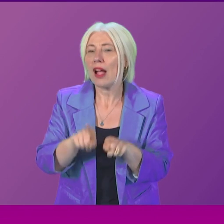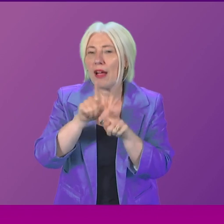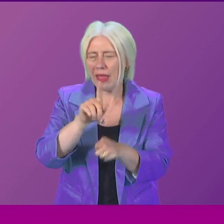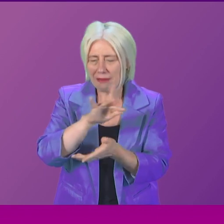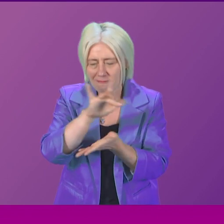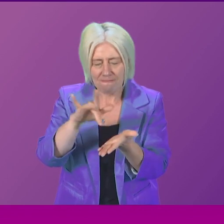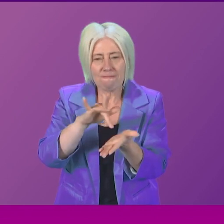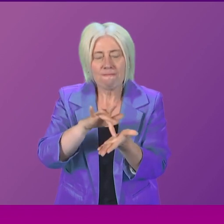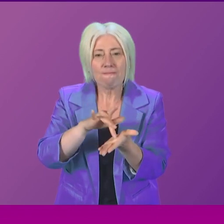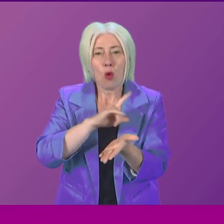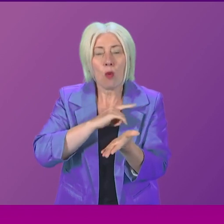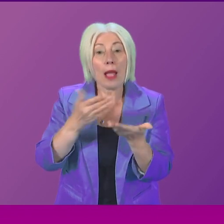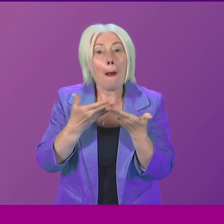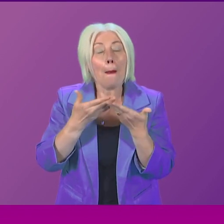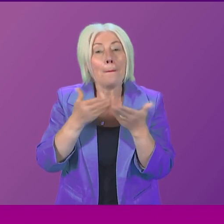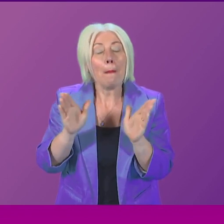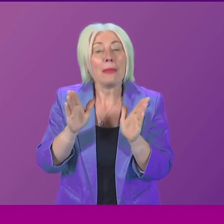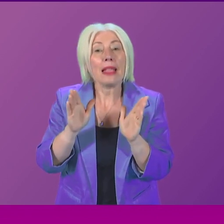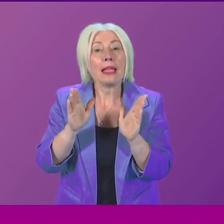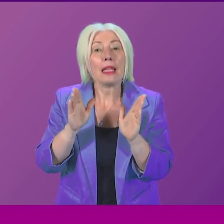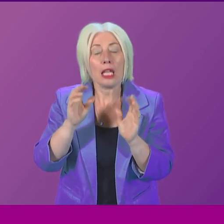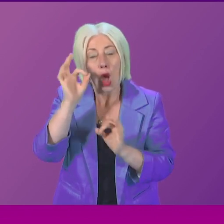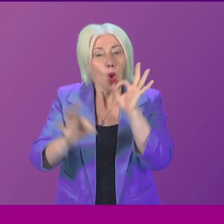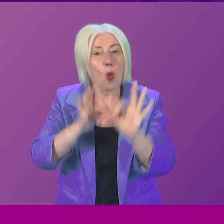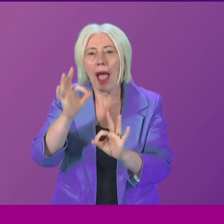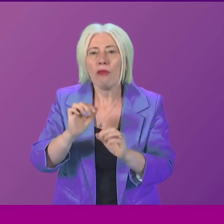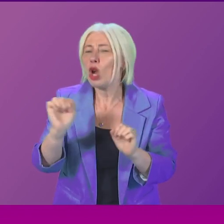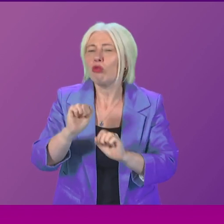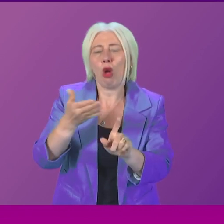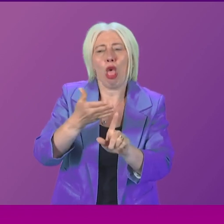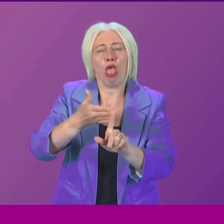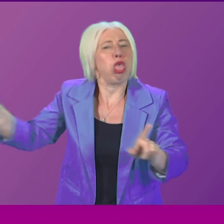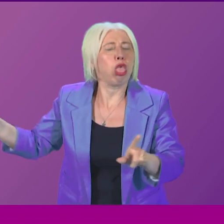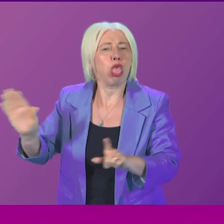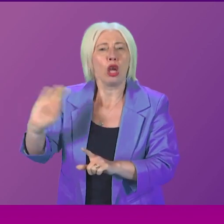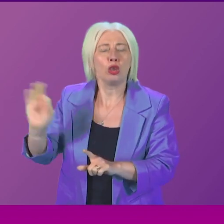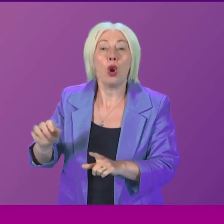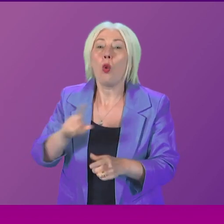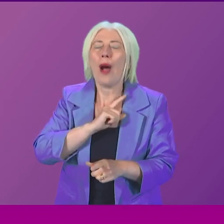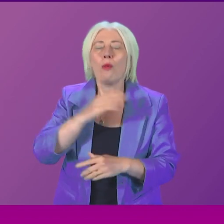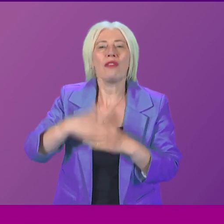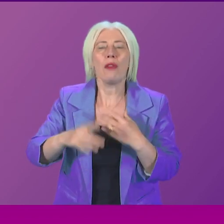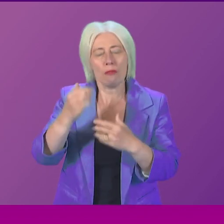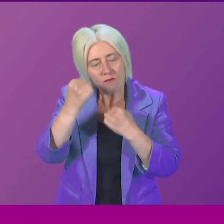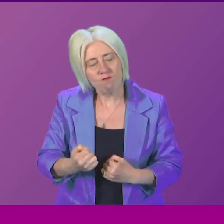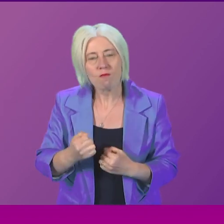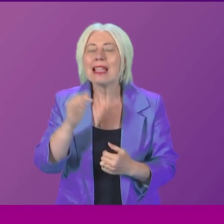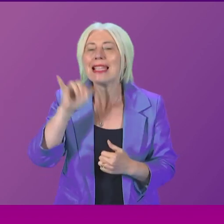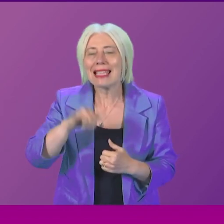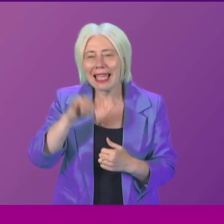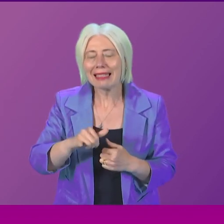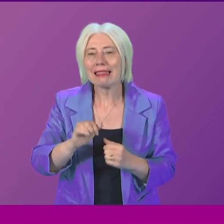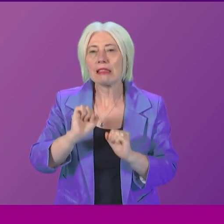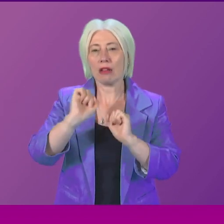of why a public inquiry, inquiry hasn't been completely ruled off the table. The reason why we haven't committed to a public inquiry on the issue of